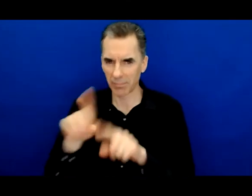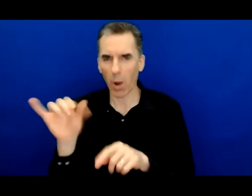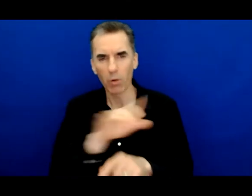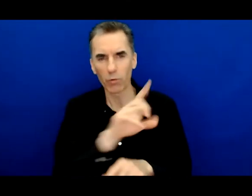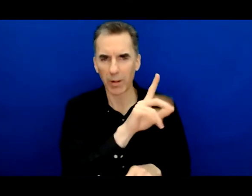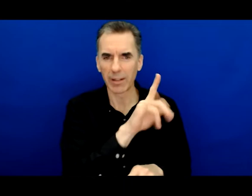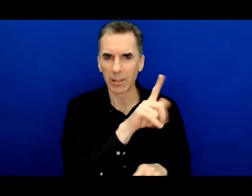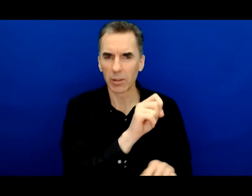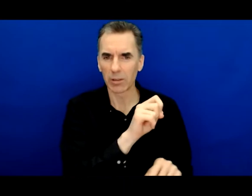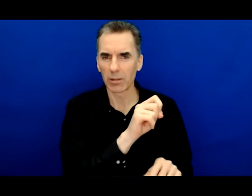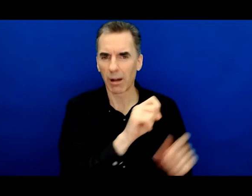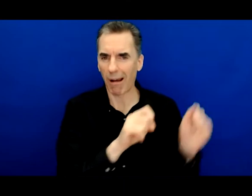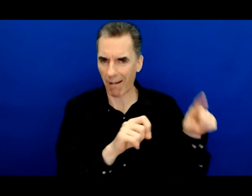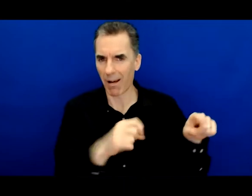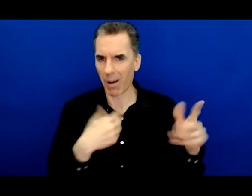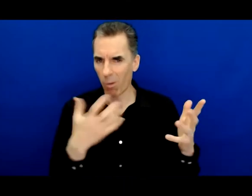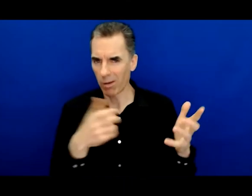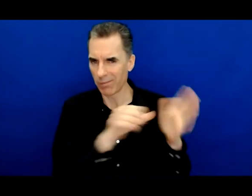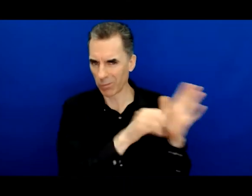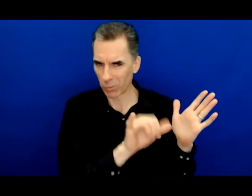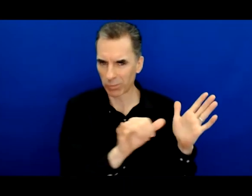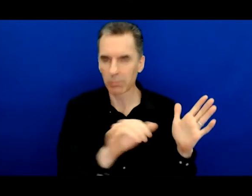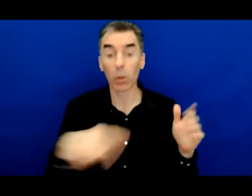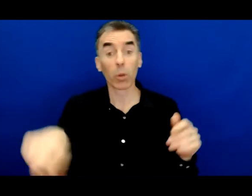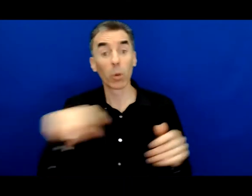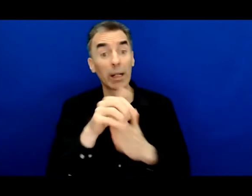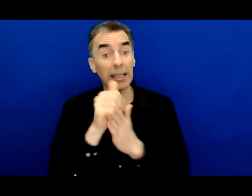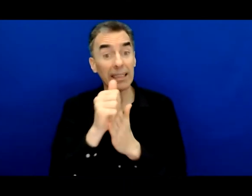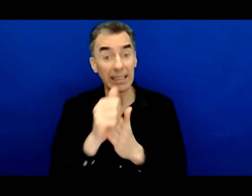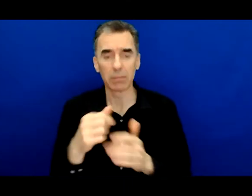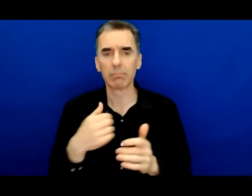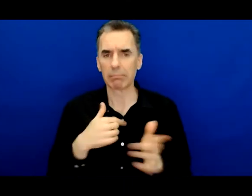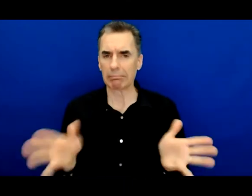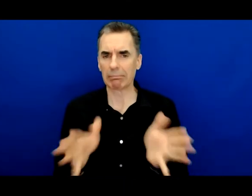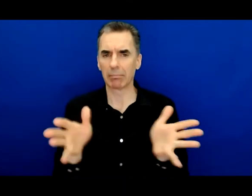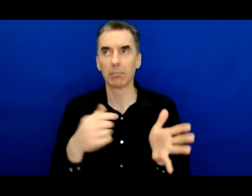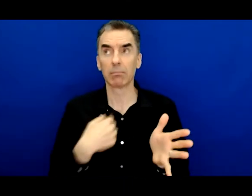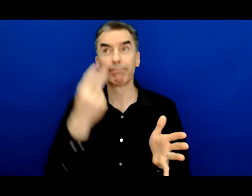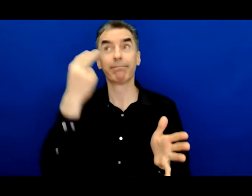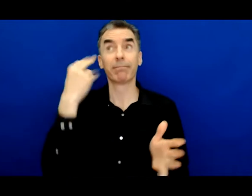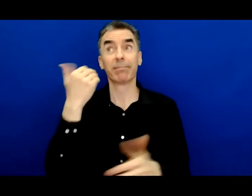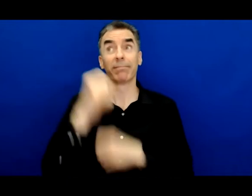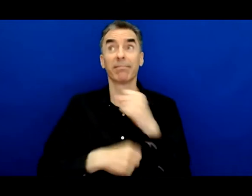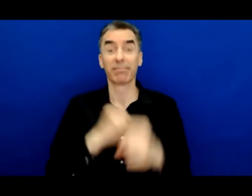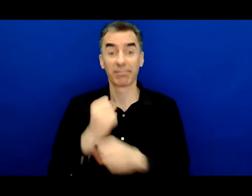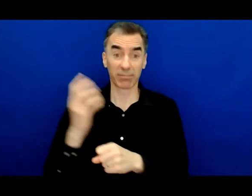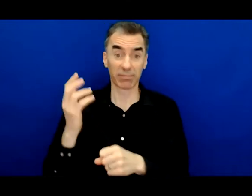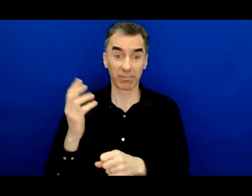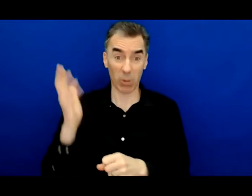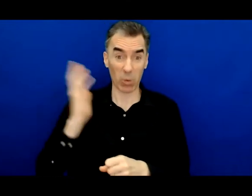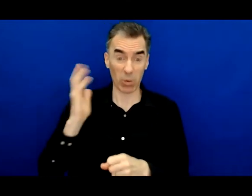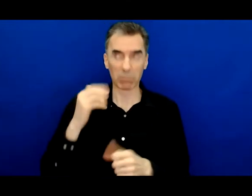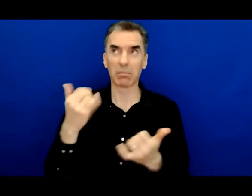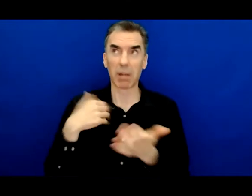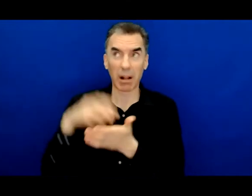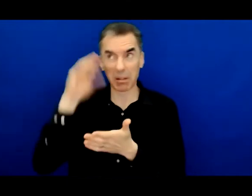here's what I would say to leaders here's what I say to all leaders around me because it's something I learned about 15 years ago and I've continued to try to practice there